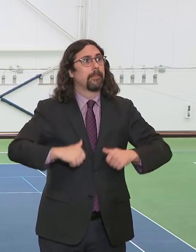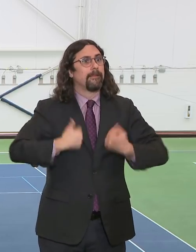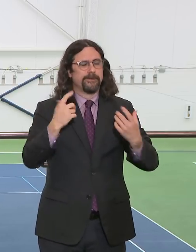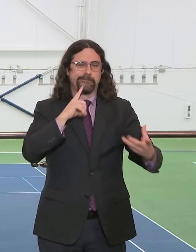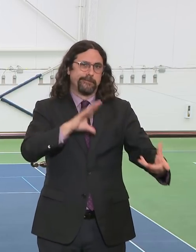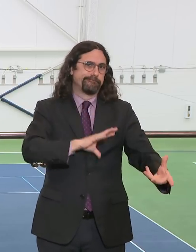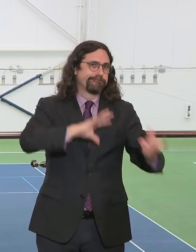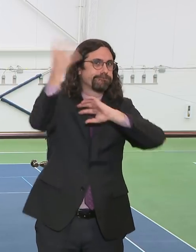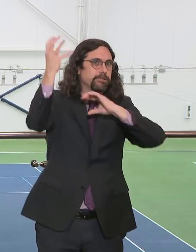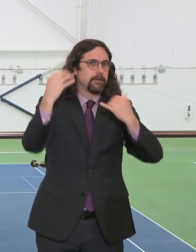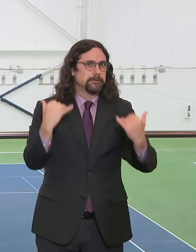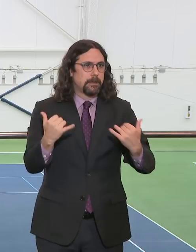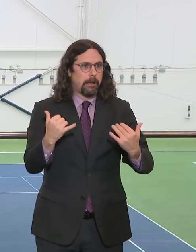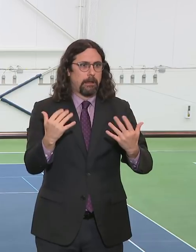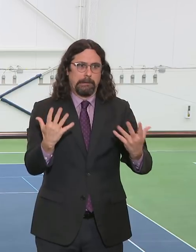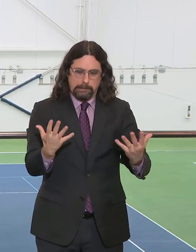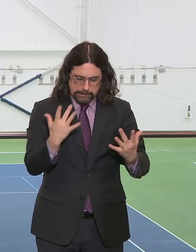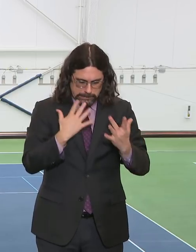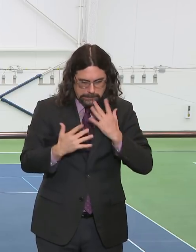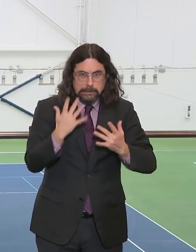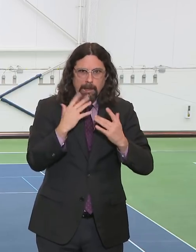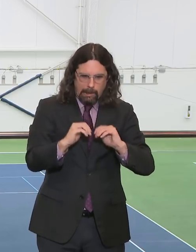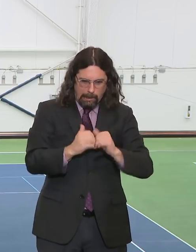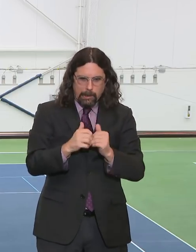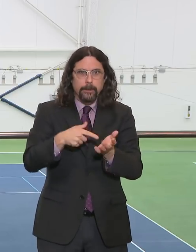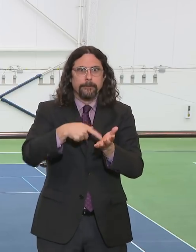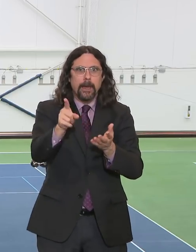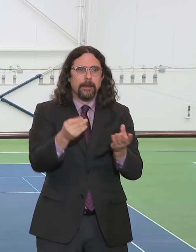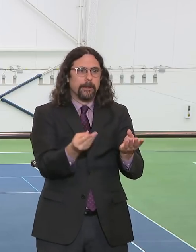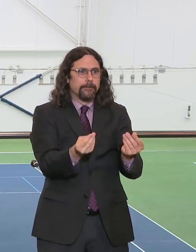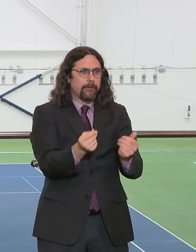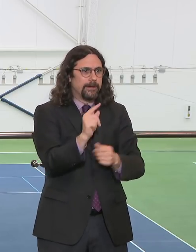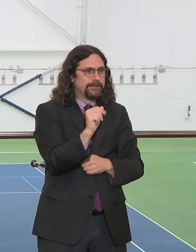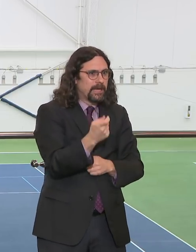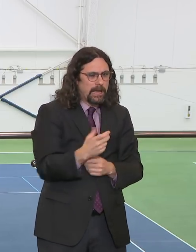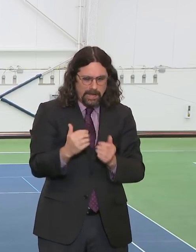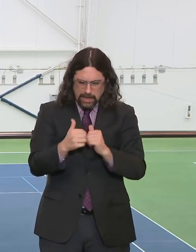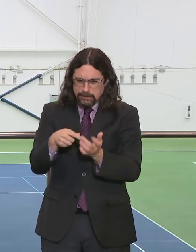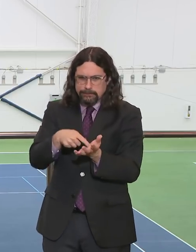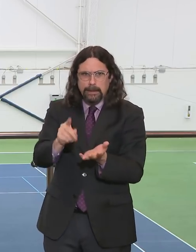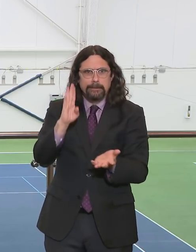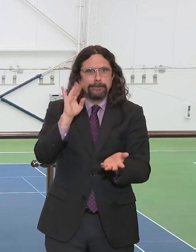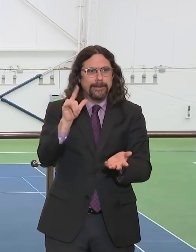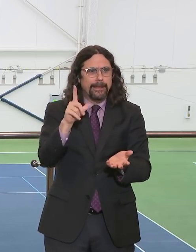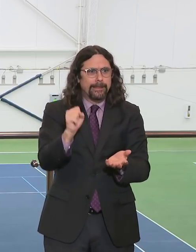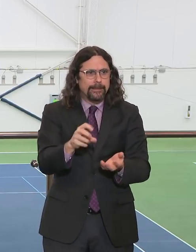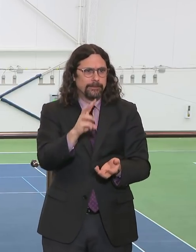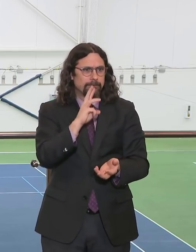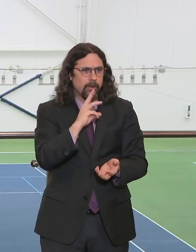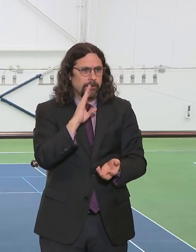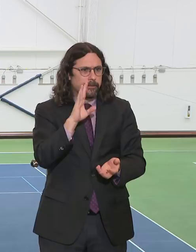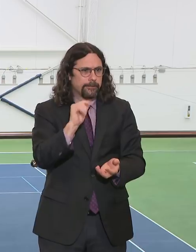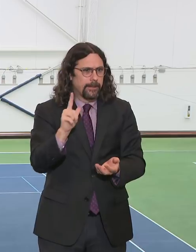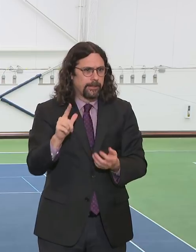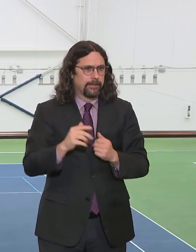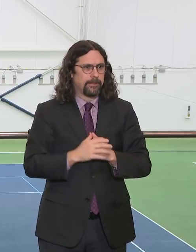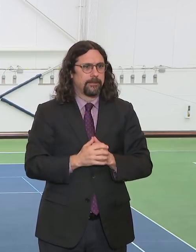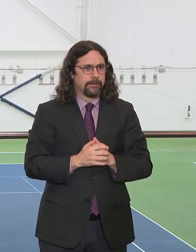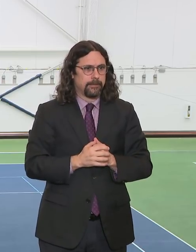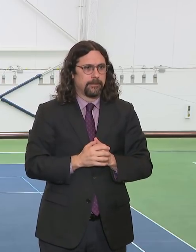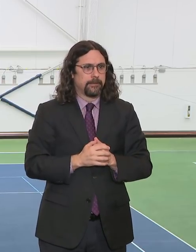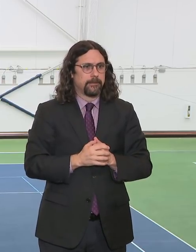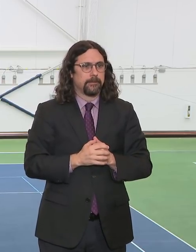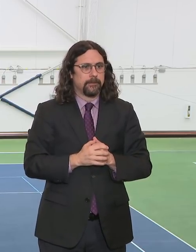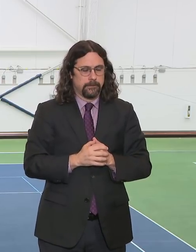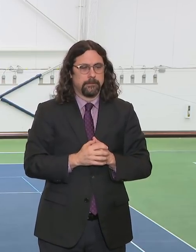understanding. So all tax lien sales are going to be postponed. They were supposed to be in the month of May. They will be postponed to August